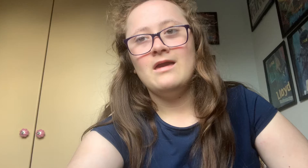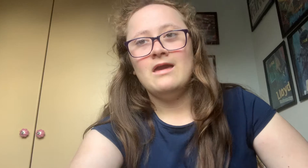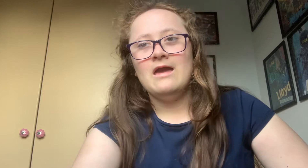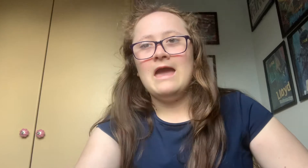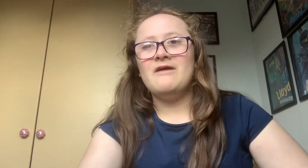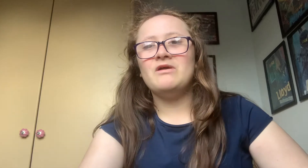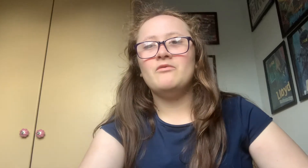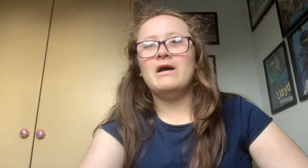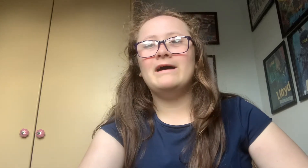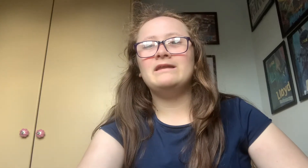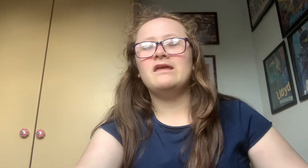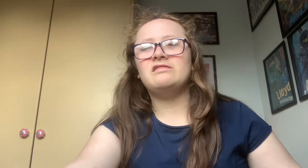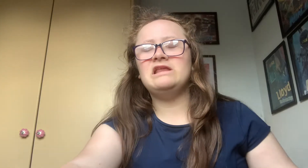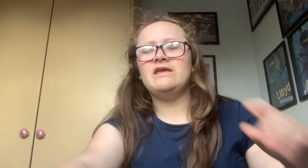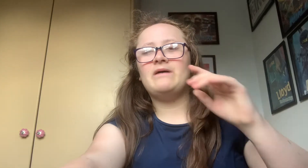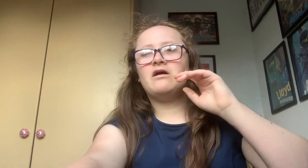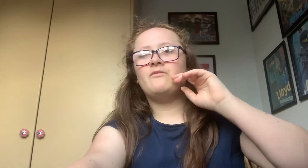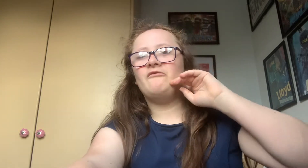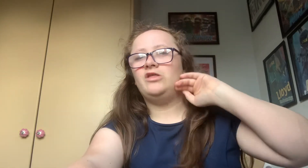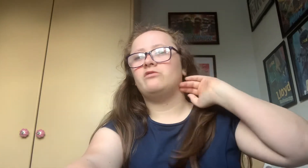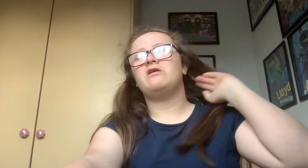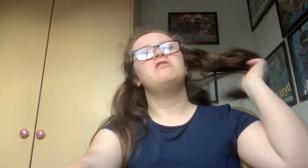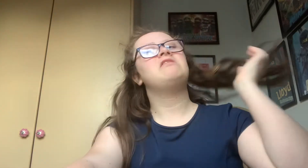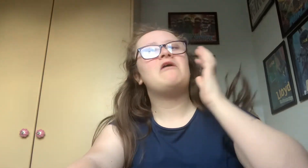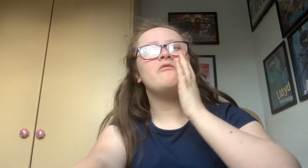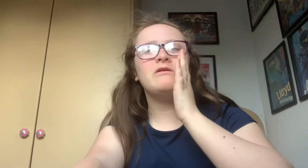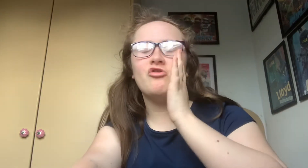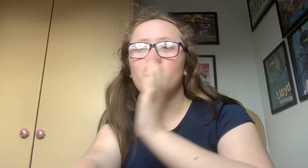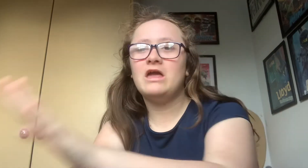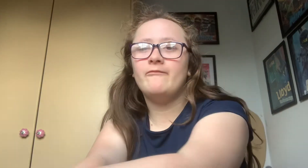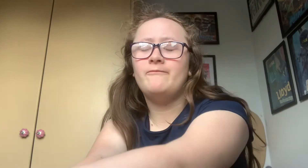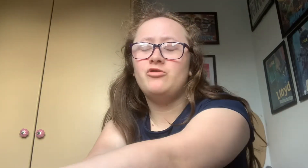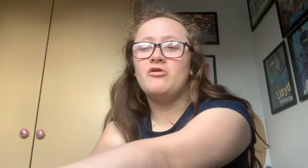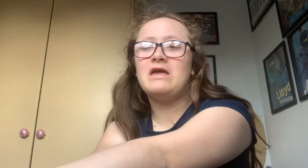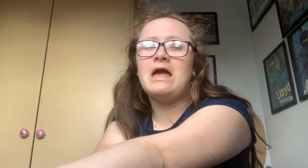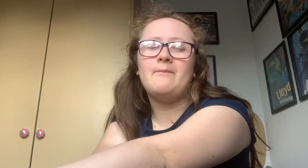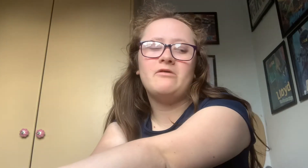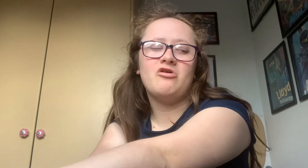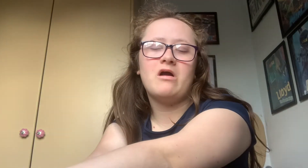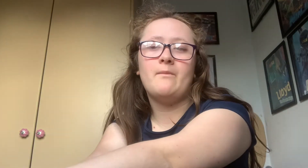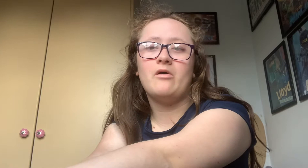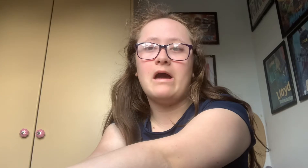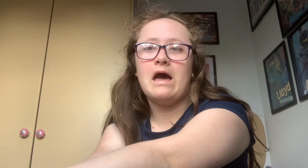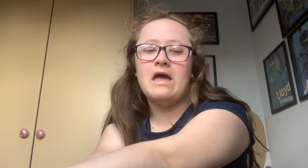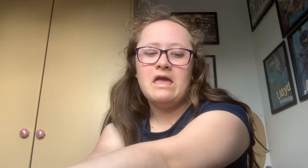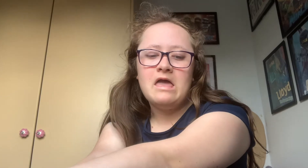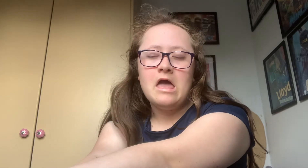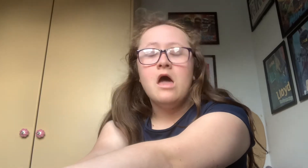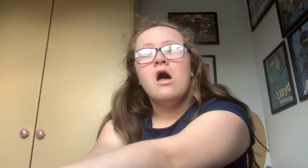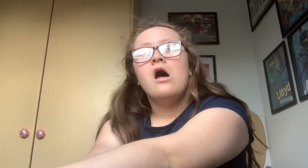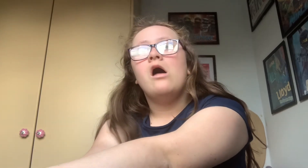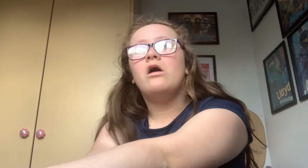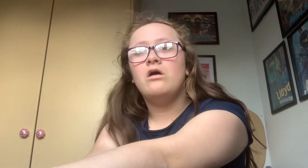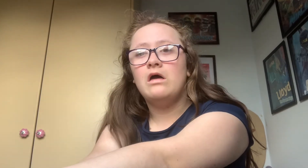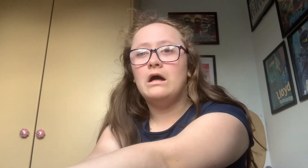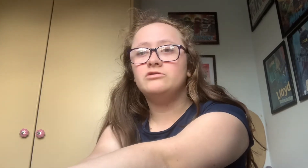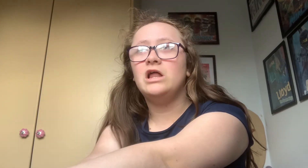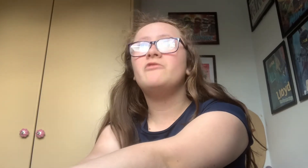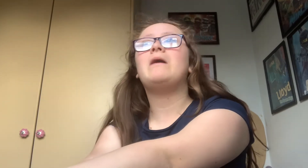Hey everyone, it's Lily back in more videos and today we'll be talking talking about Toca Boca I'll tell you why